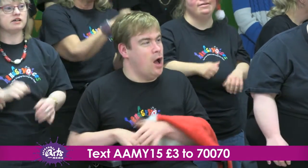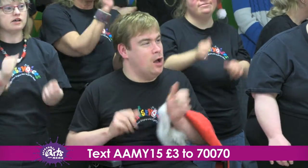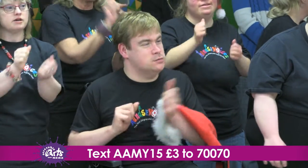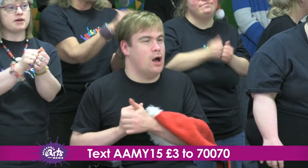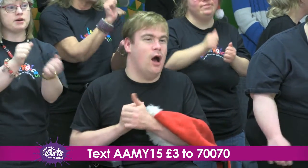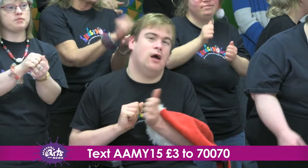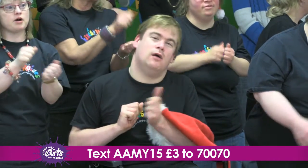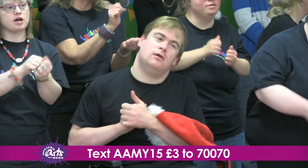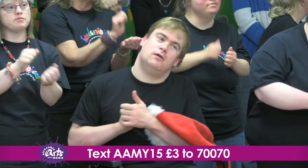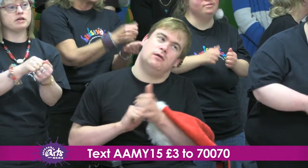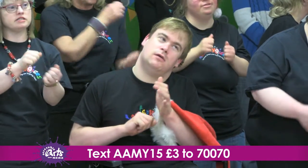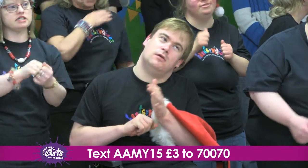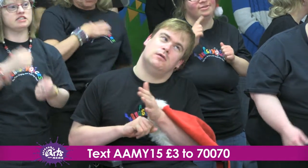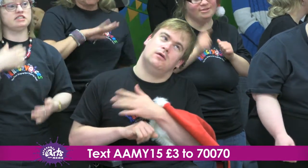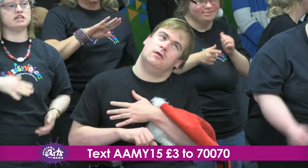I want a hippopotamus will do.